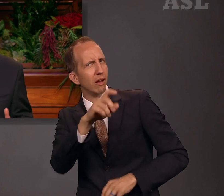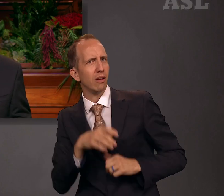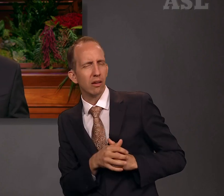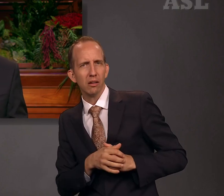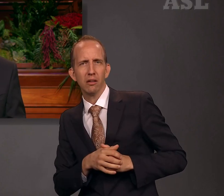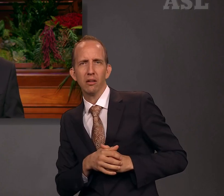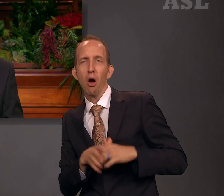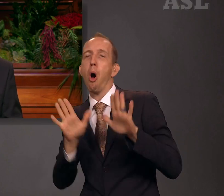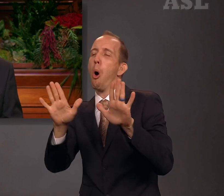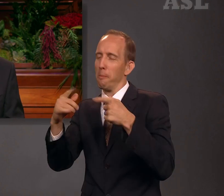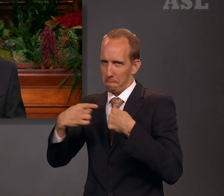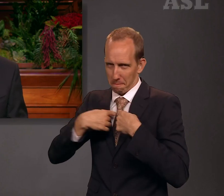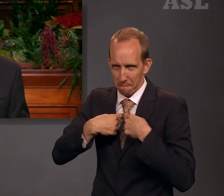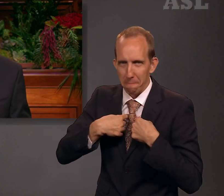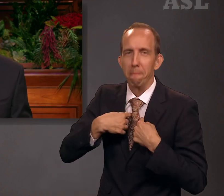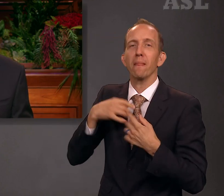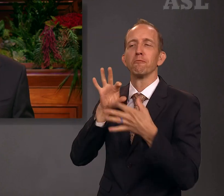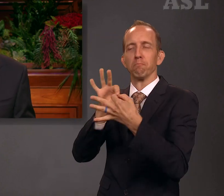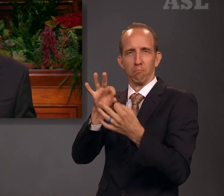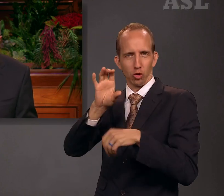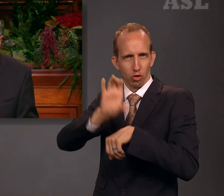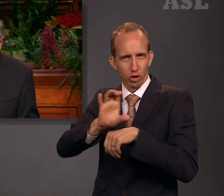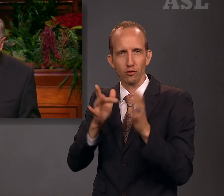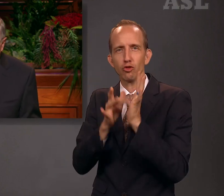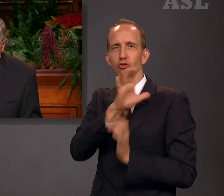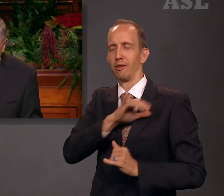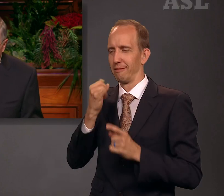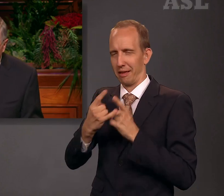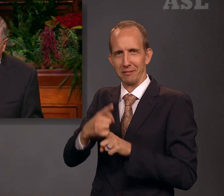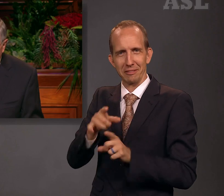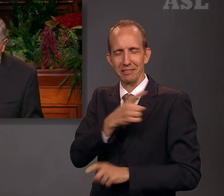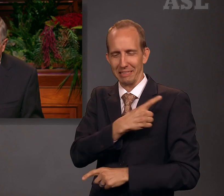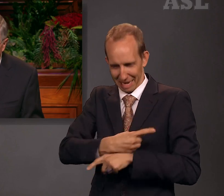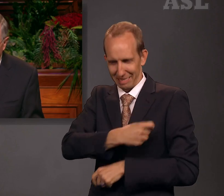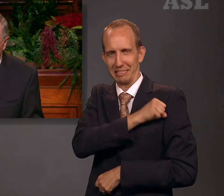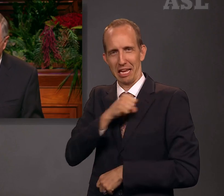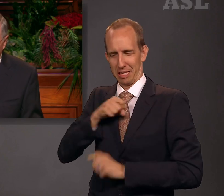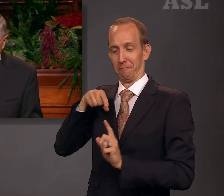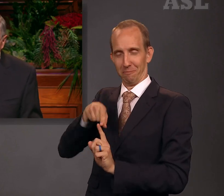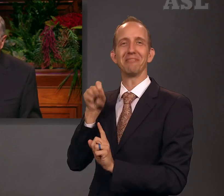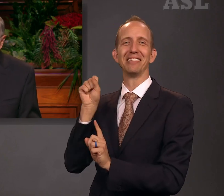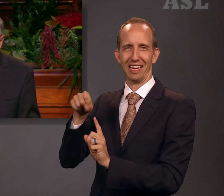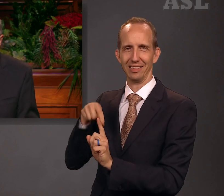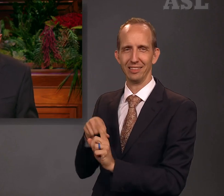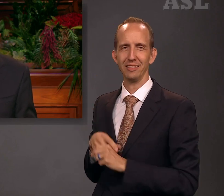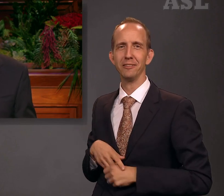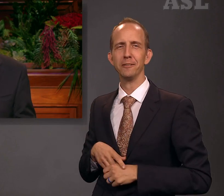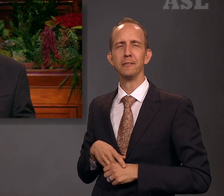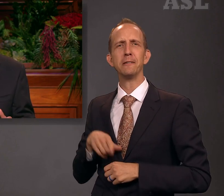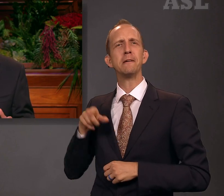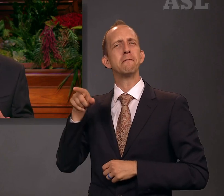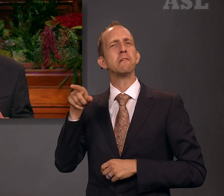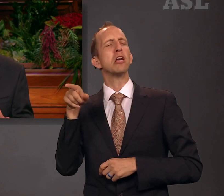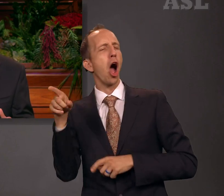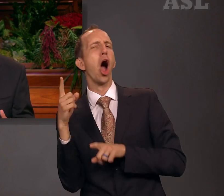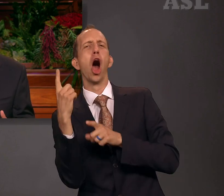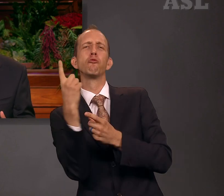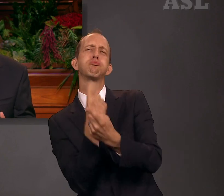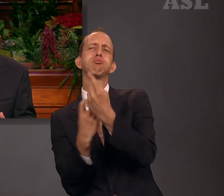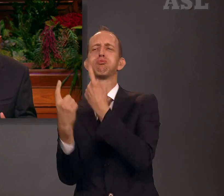member of the Church of Jesus Christ of Latter-day Saints. Yes, I said. He started asking me several questions,